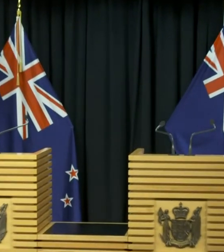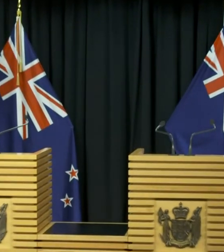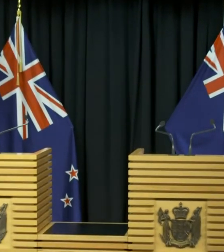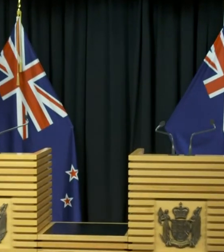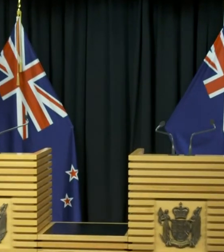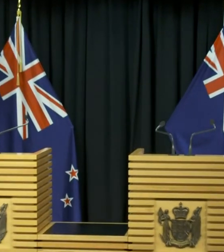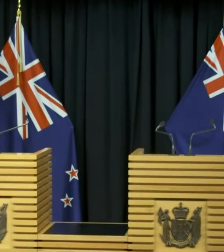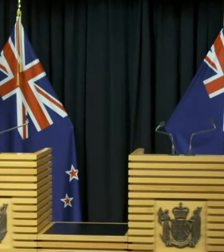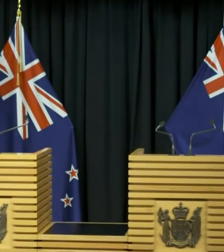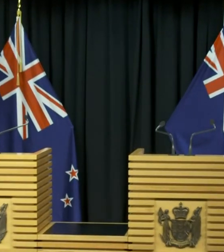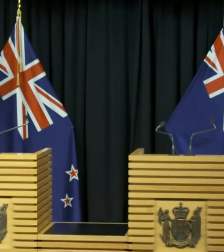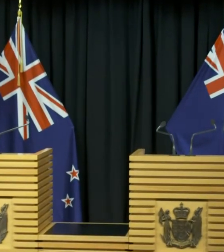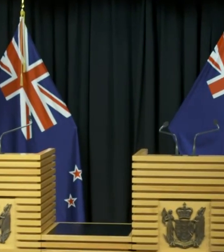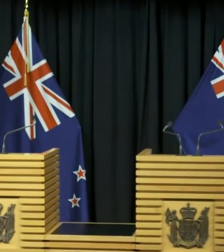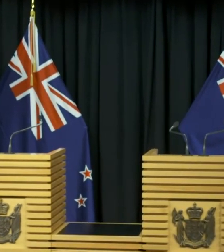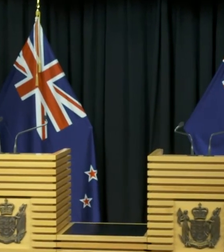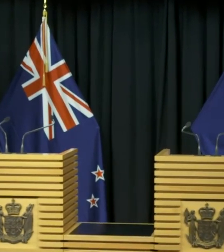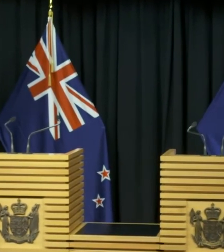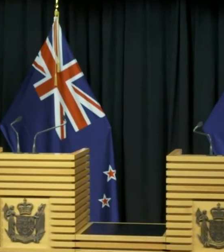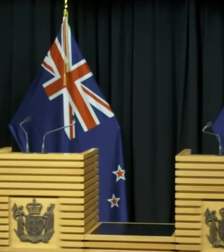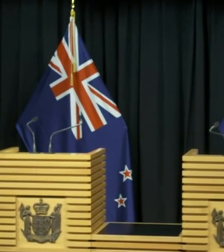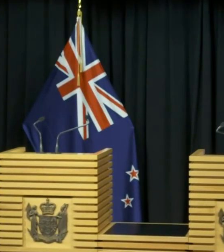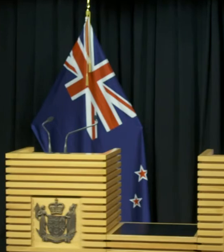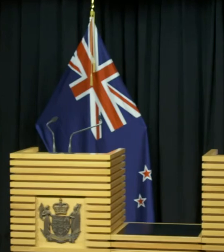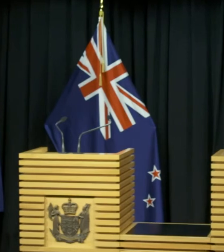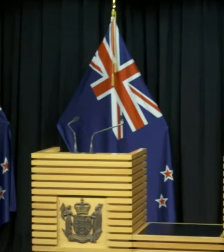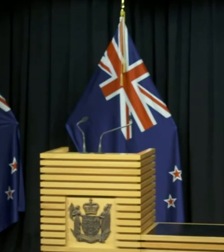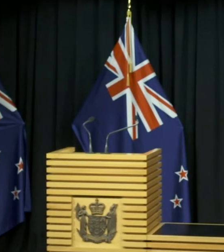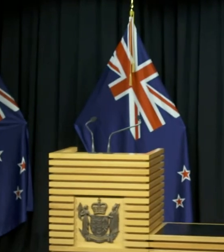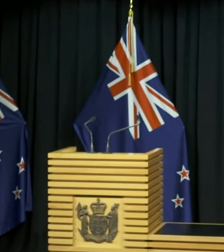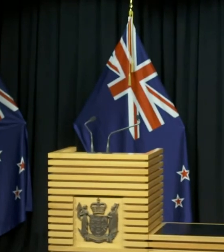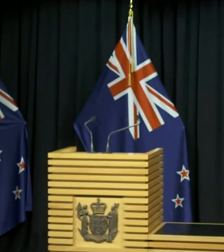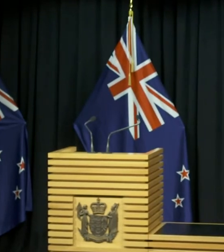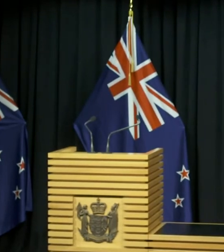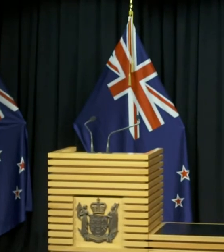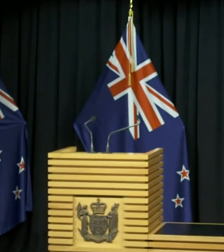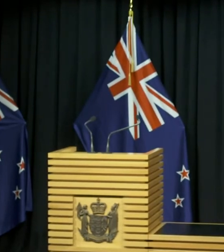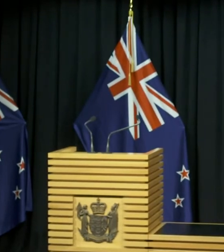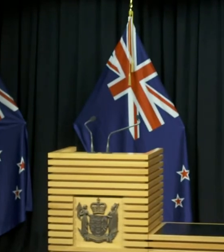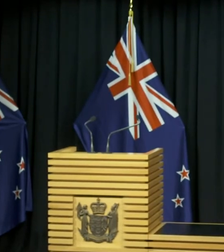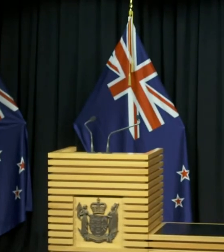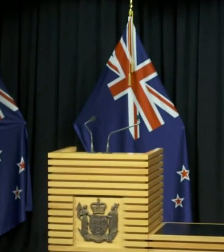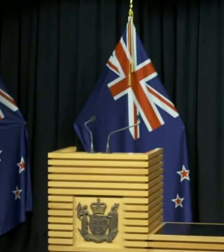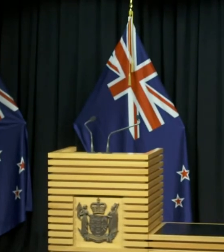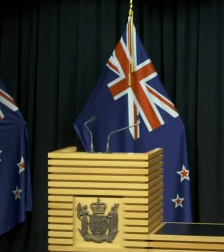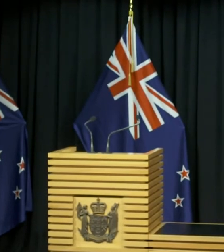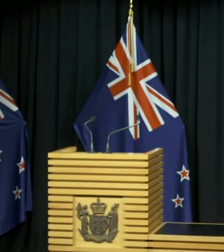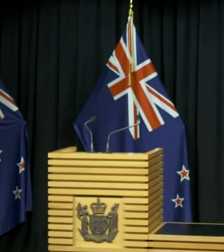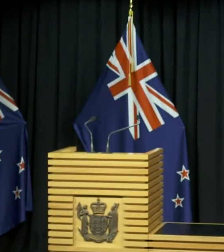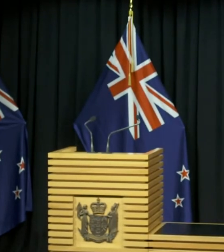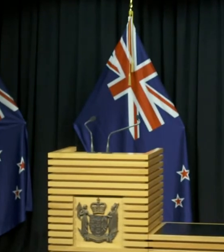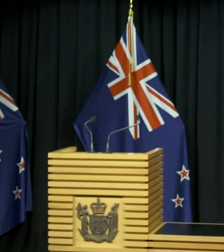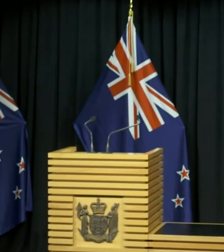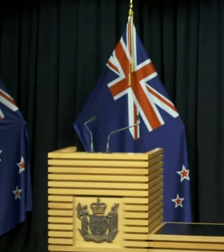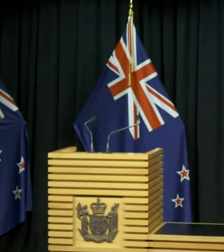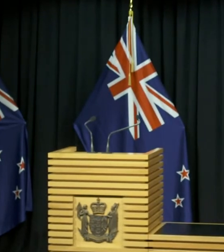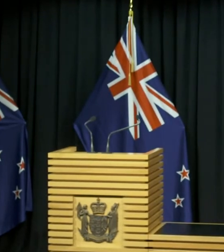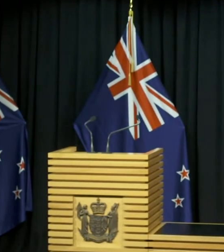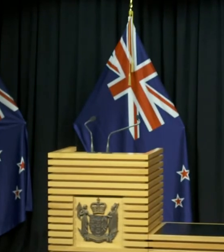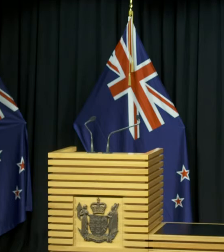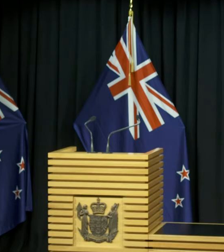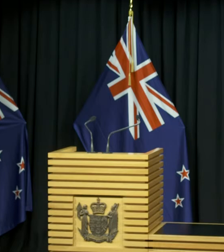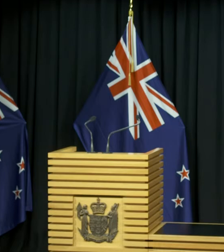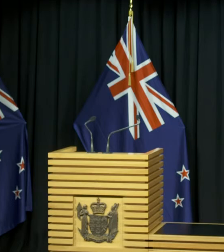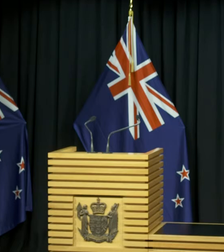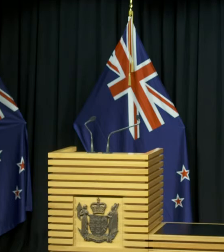A gym manager says about 10 people are considered close contacts of a person who later tested positive for COVID-19. They were